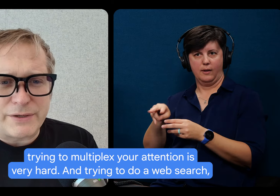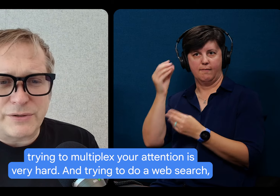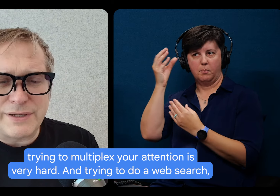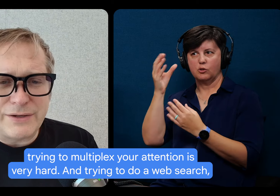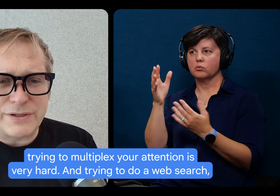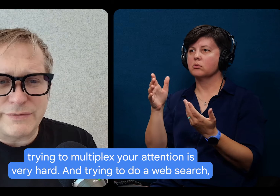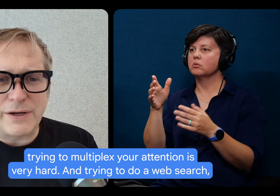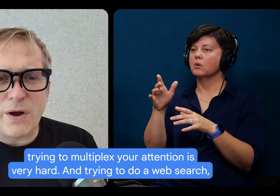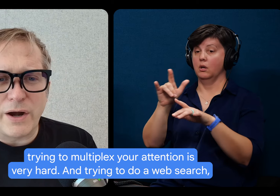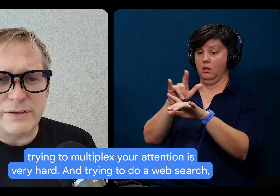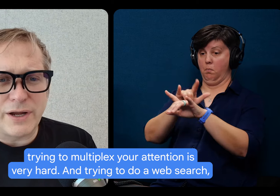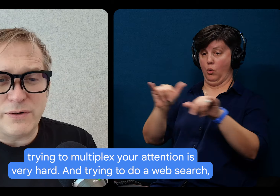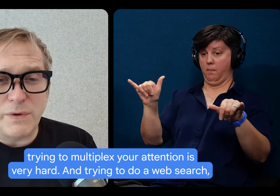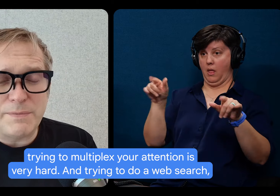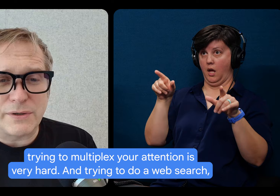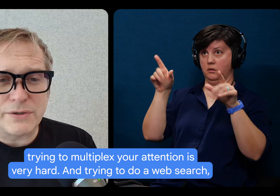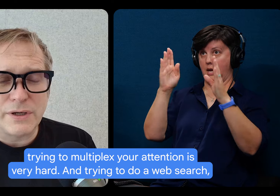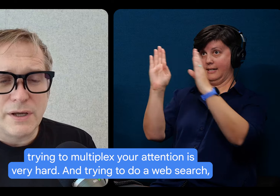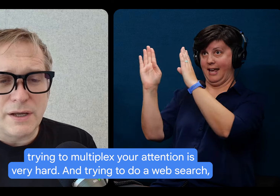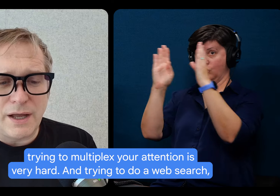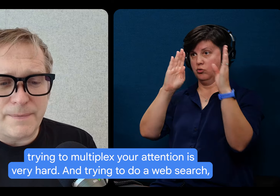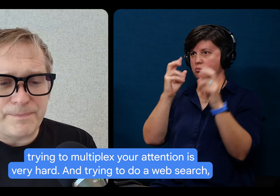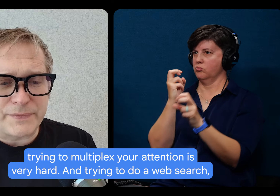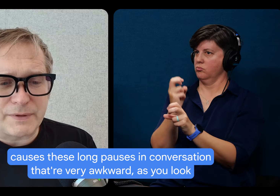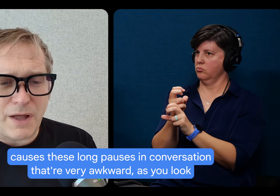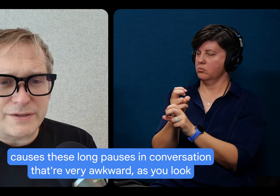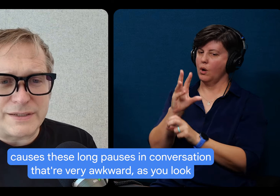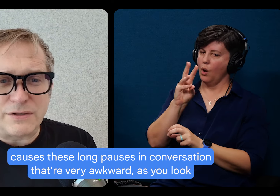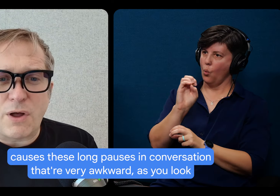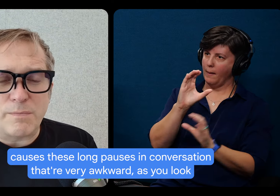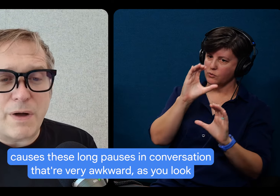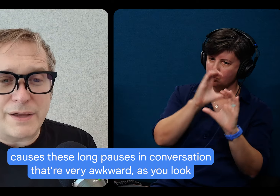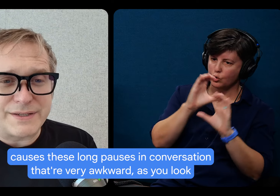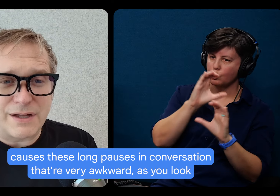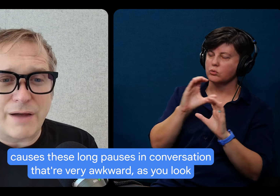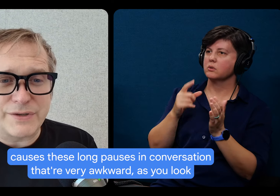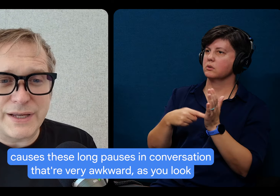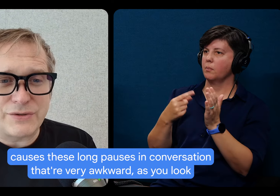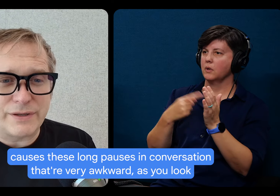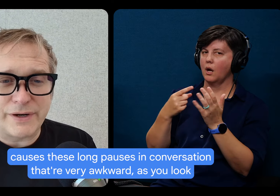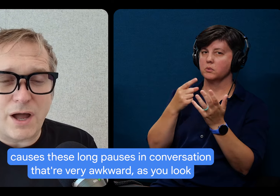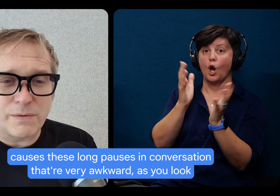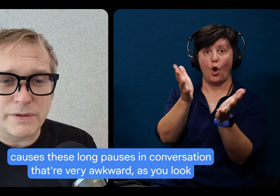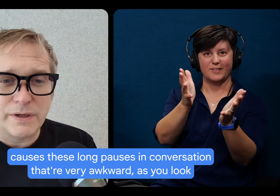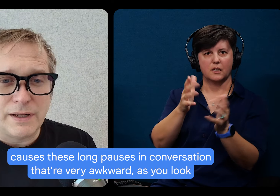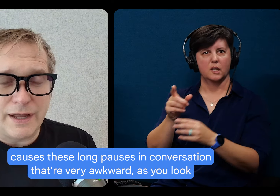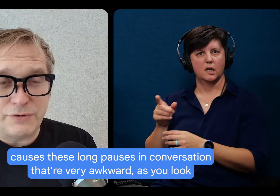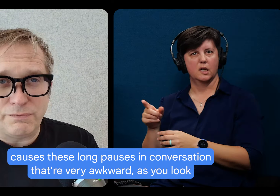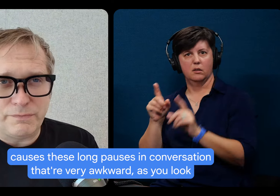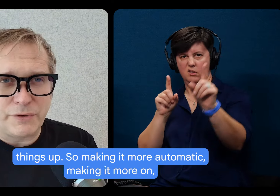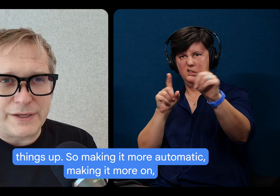multiplex your attention is very hard. trying to do a web search causes these long pauses in conversation that are very awkward